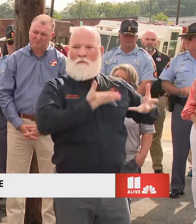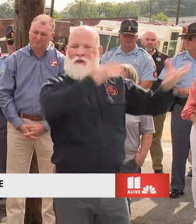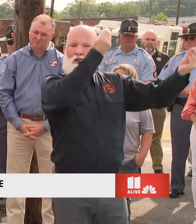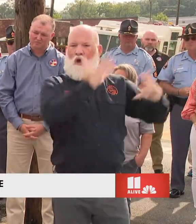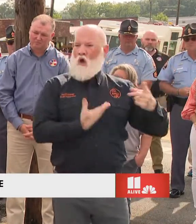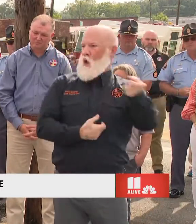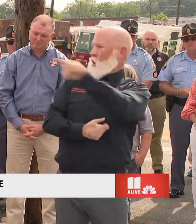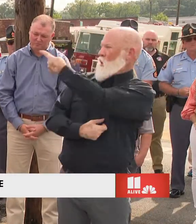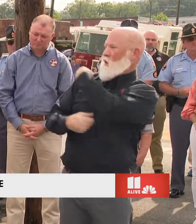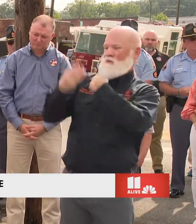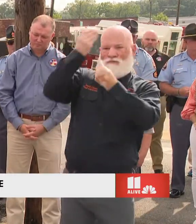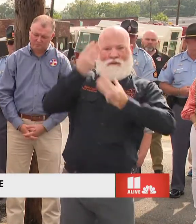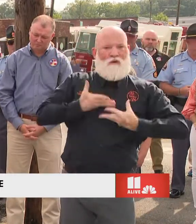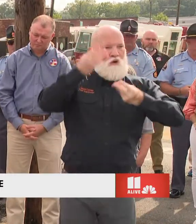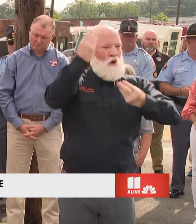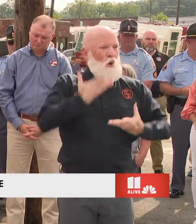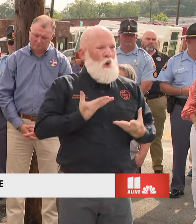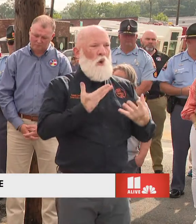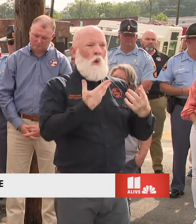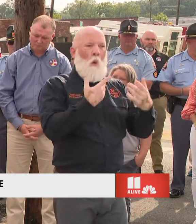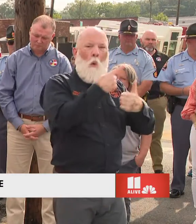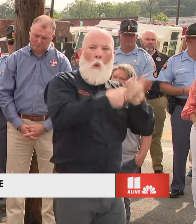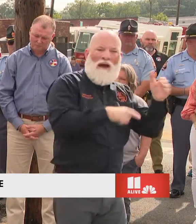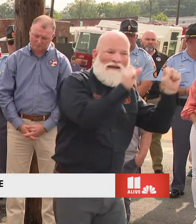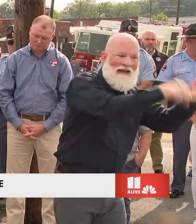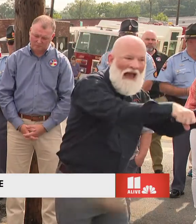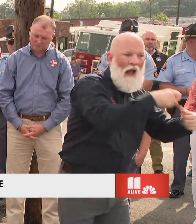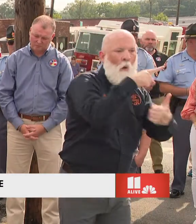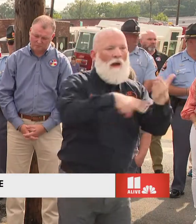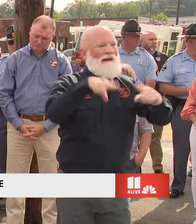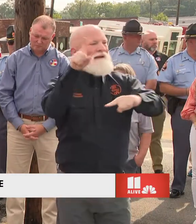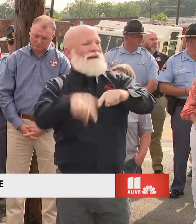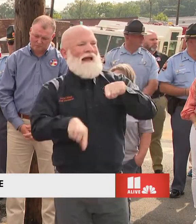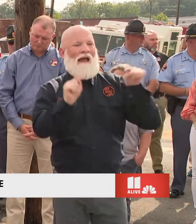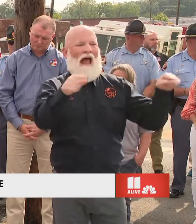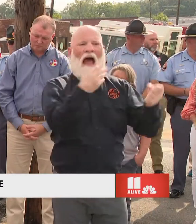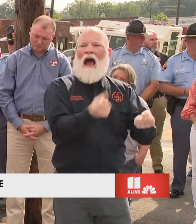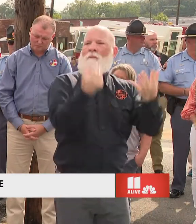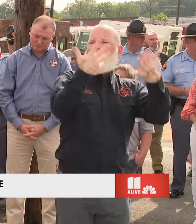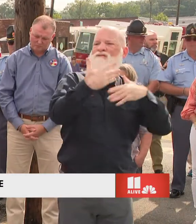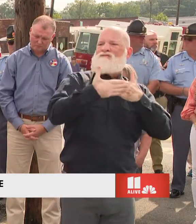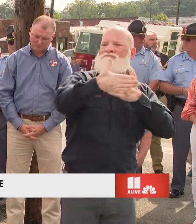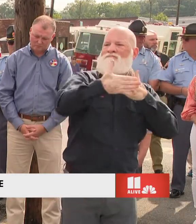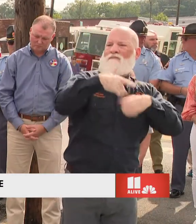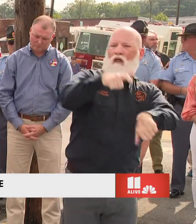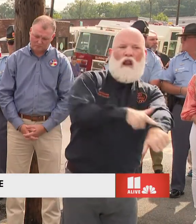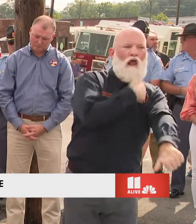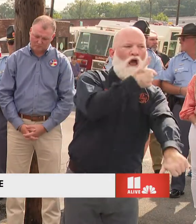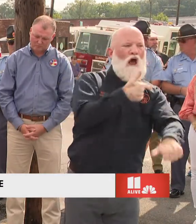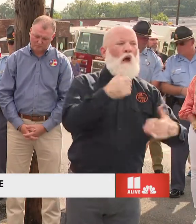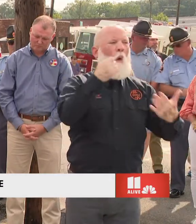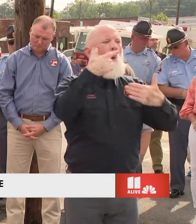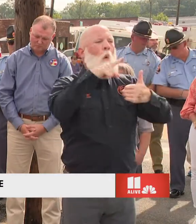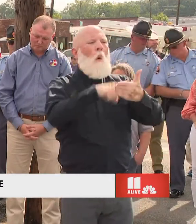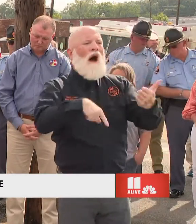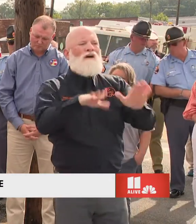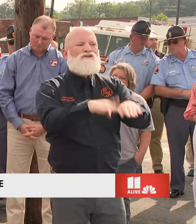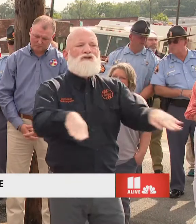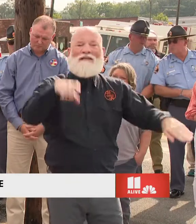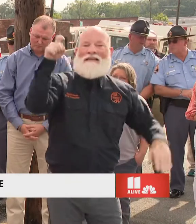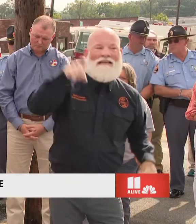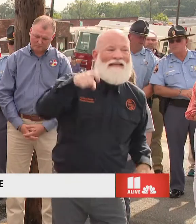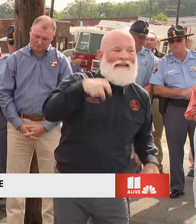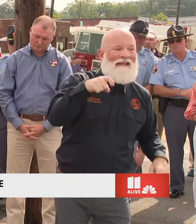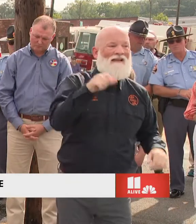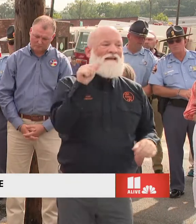number one concern is making sure our kids have what they need, our families have what they need, whether it be water, food. I know we were handing out diapers yesterday